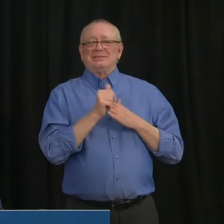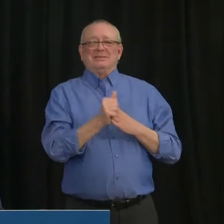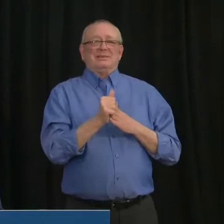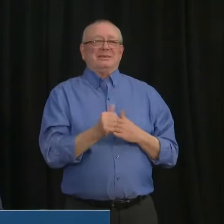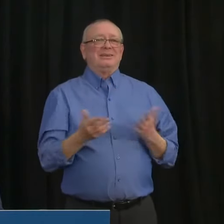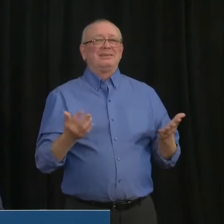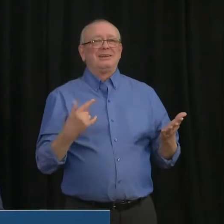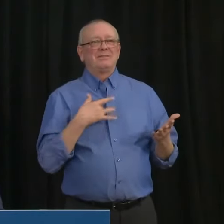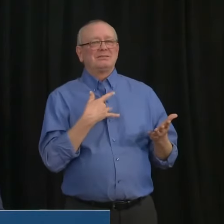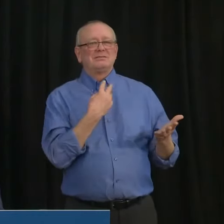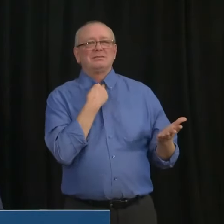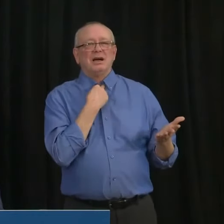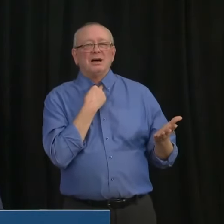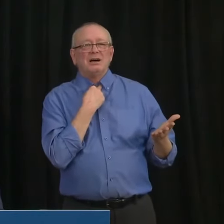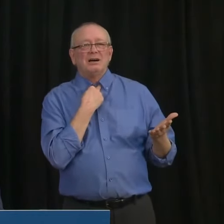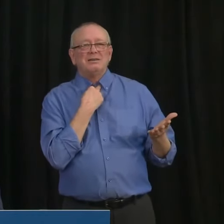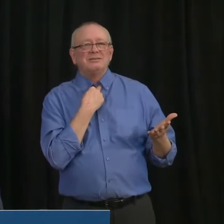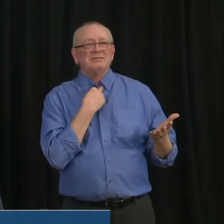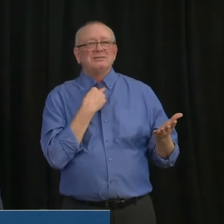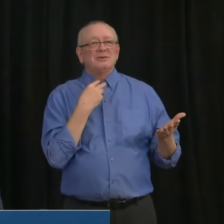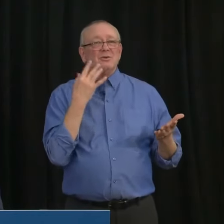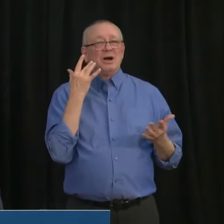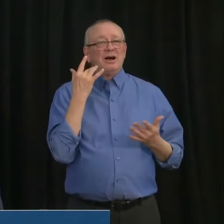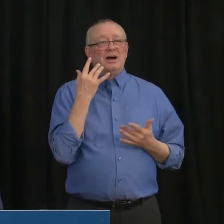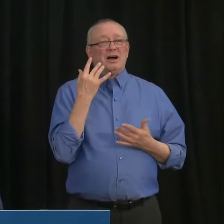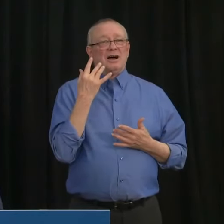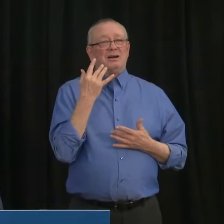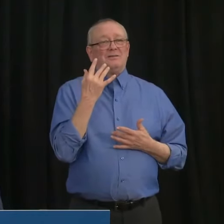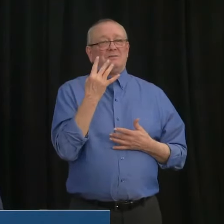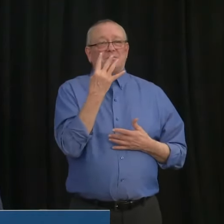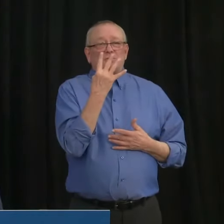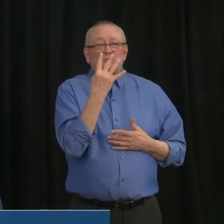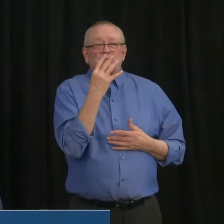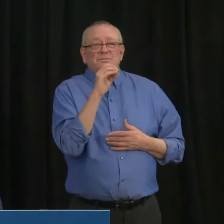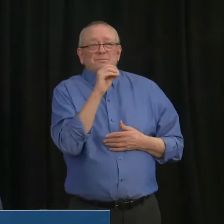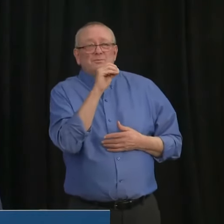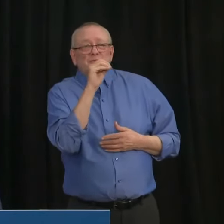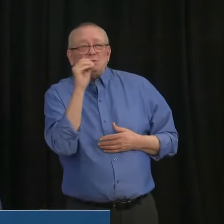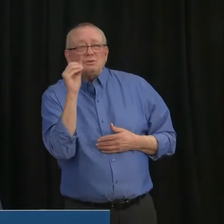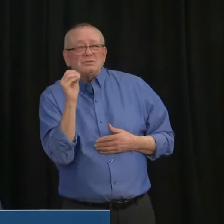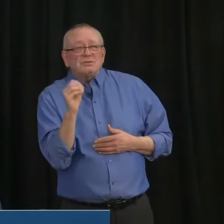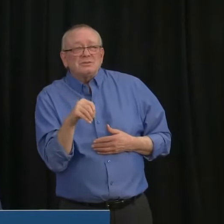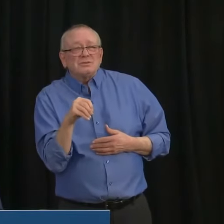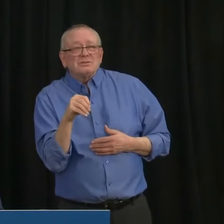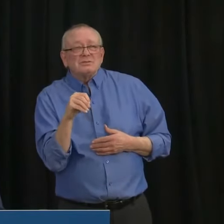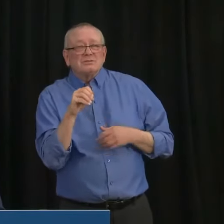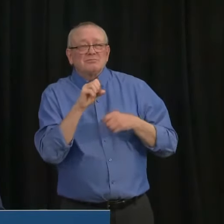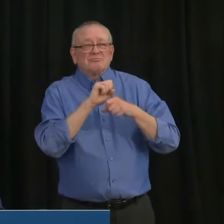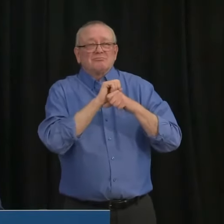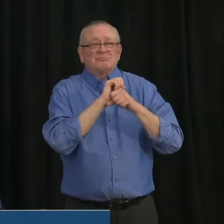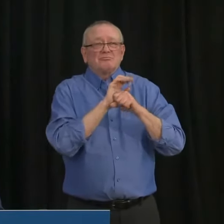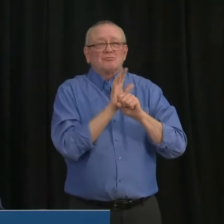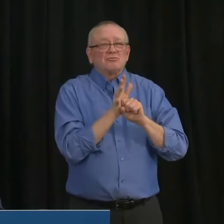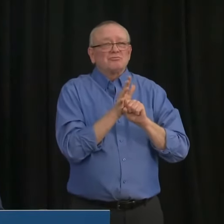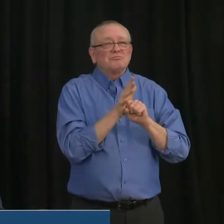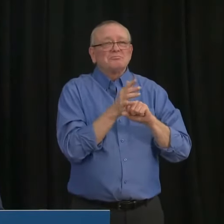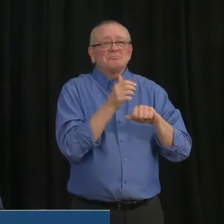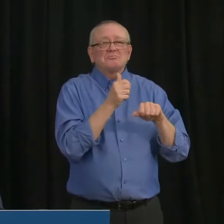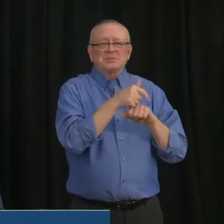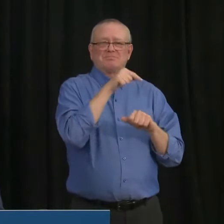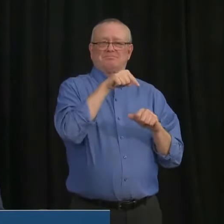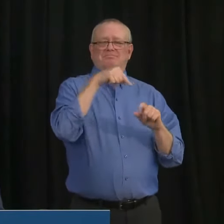that 40 percent of traceable cases connect back to, uh, private social, uh, activity. The answer on